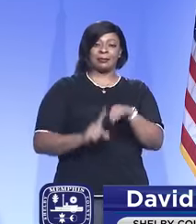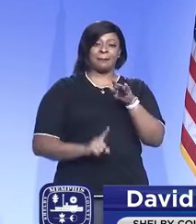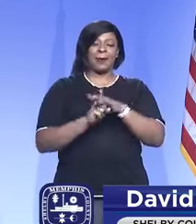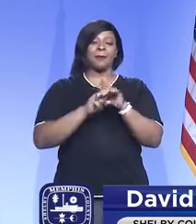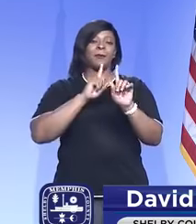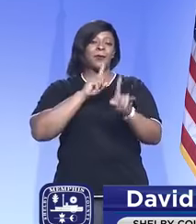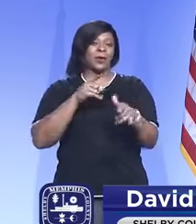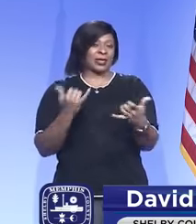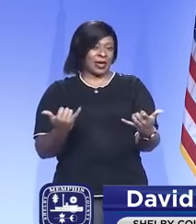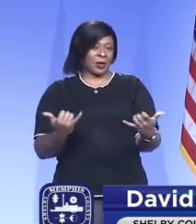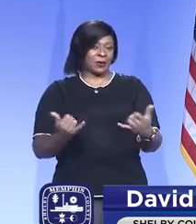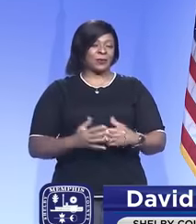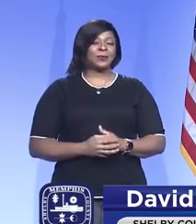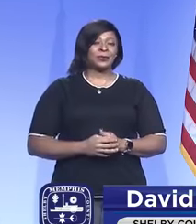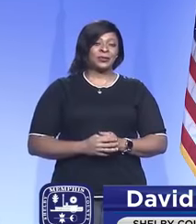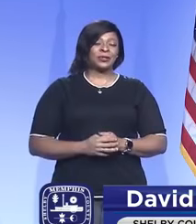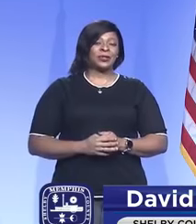today.